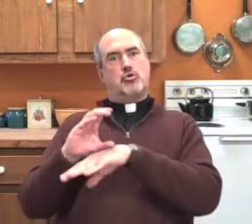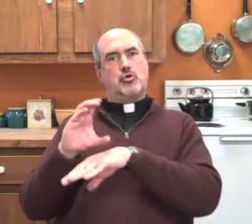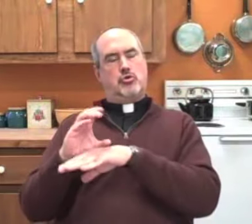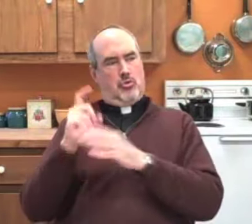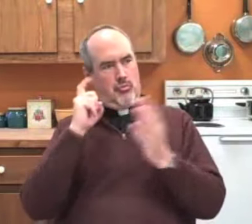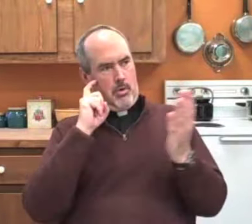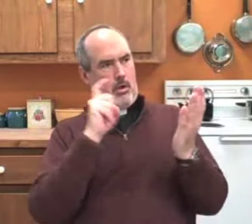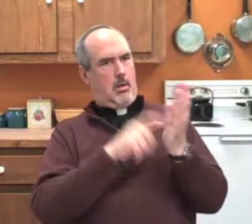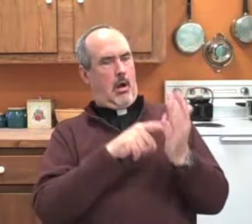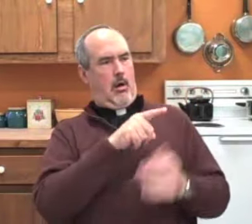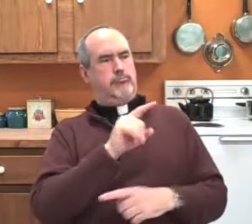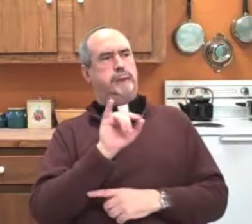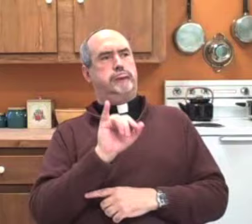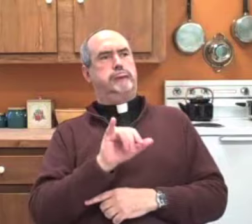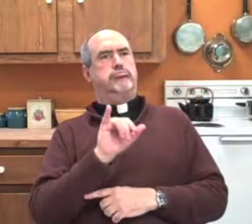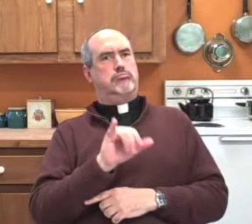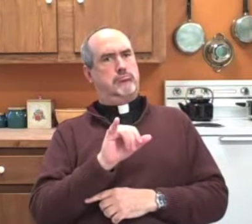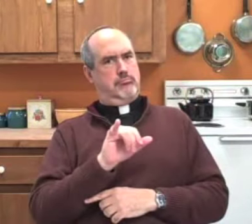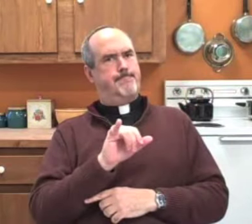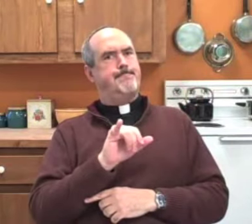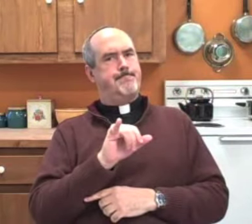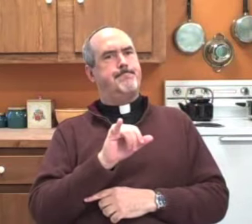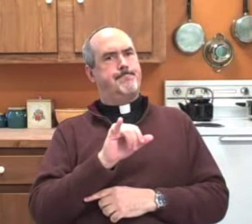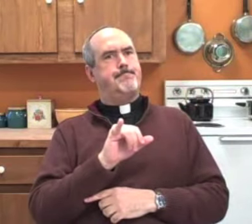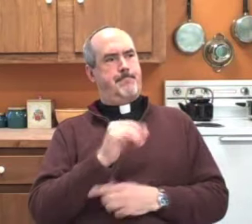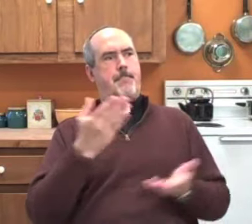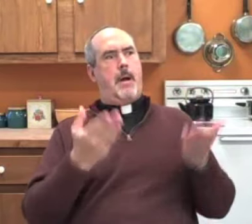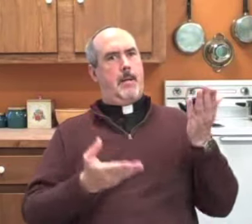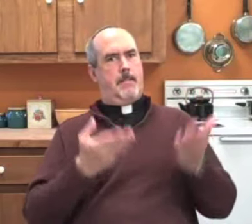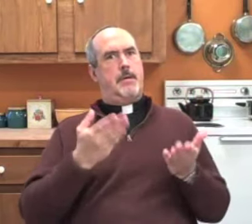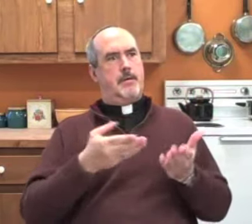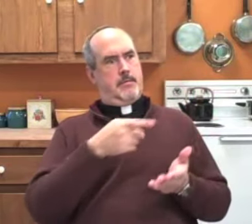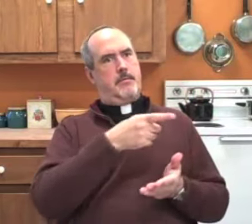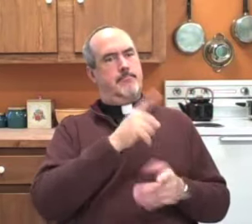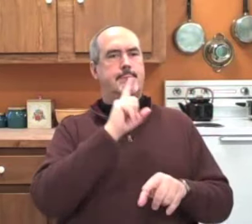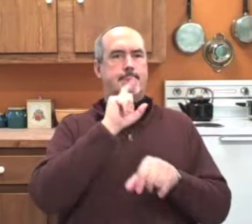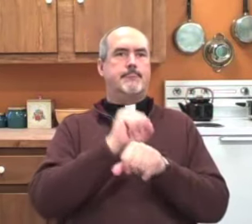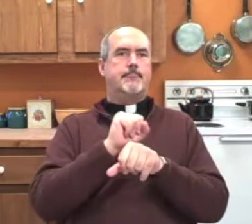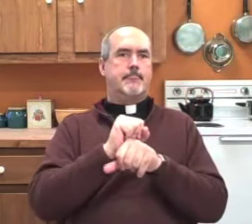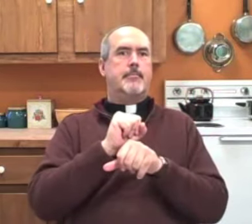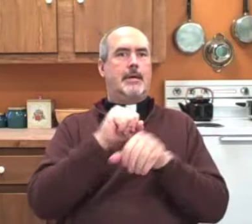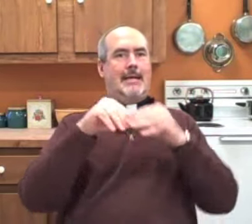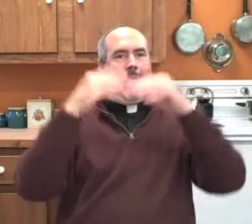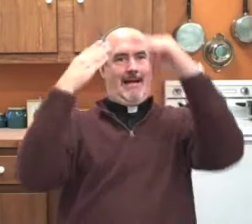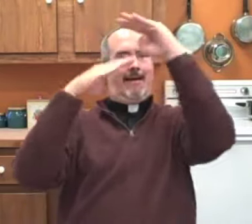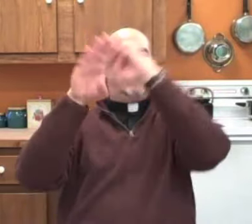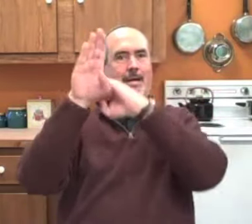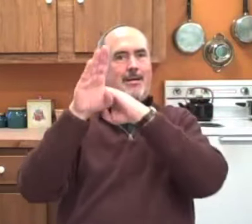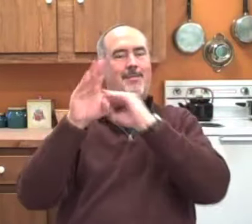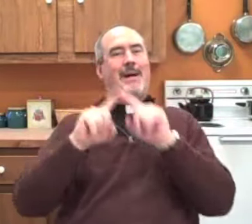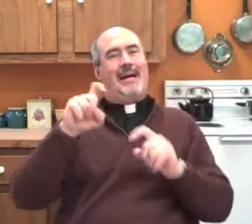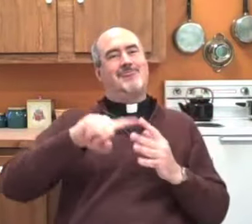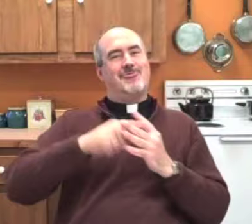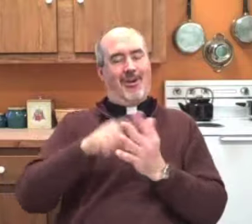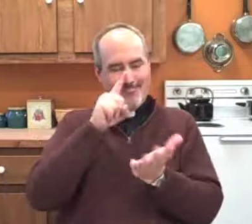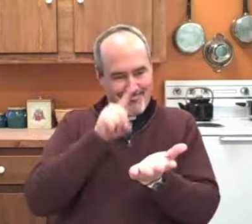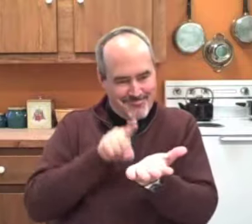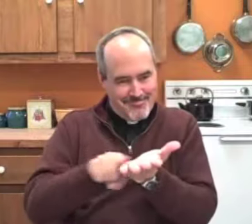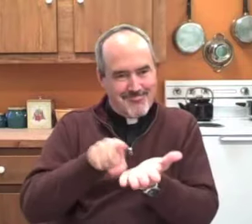This means that the church recognizes what she has done, and that maybe she really is in heaven.